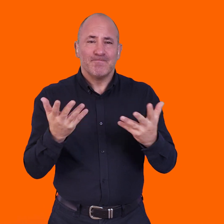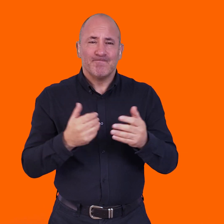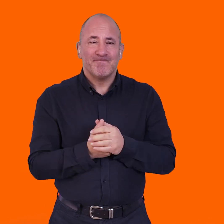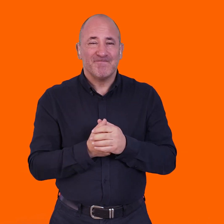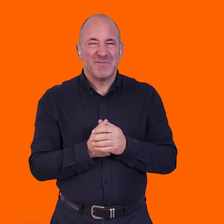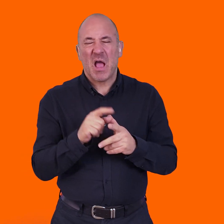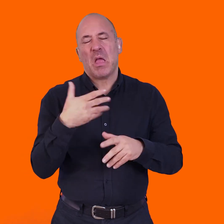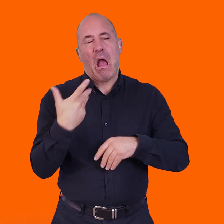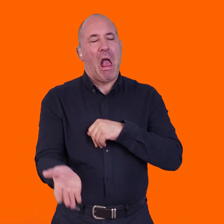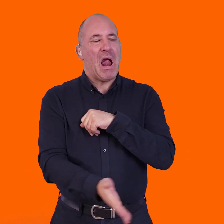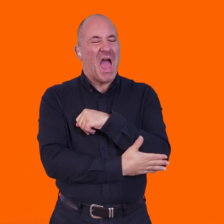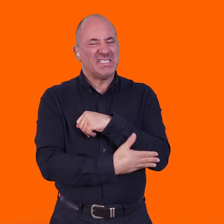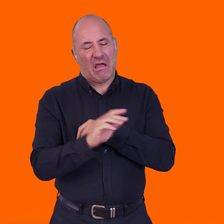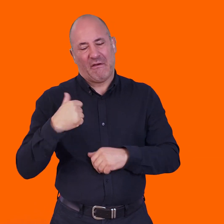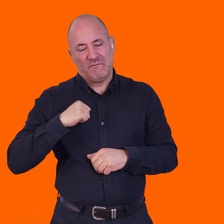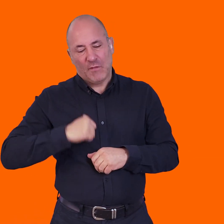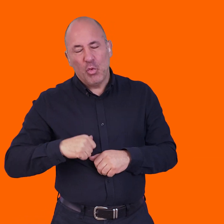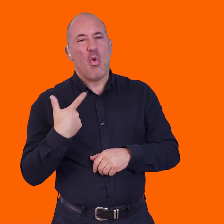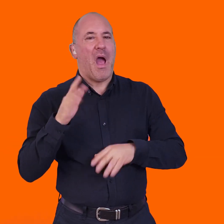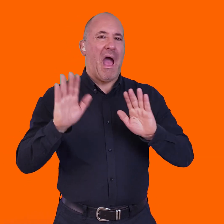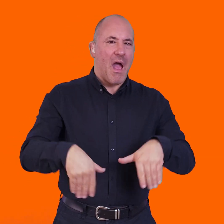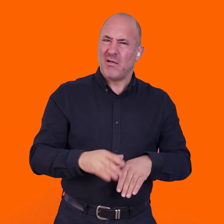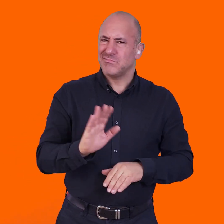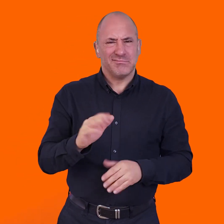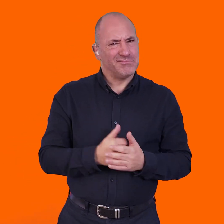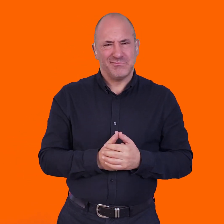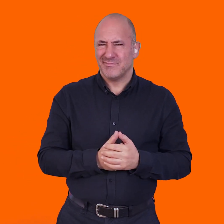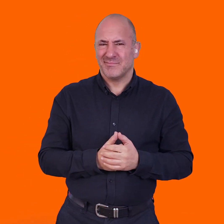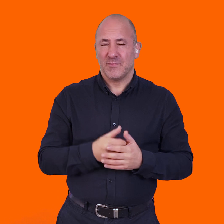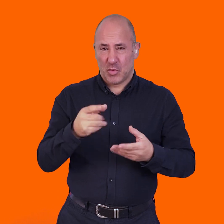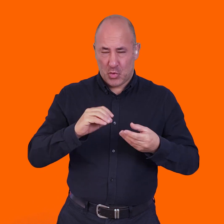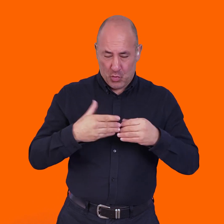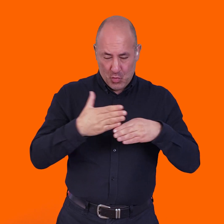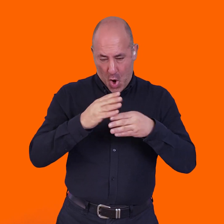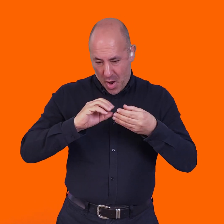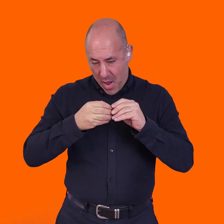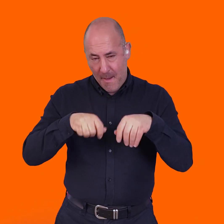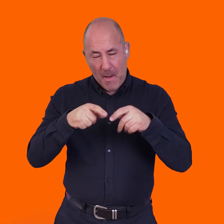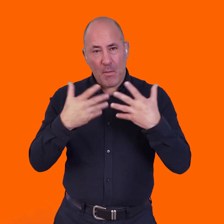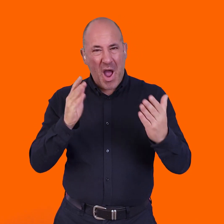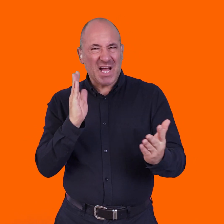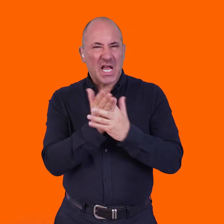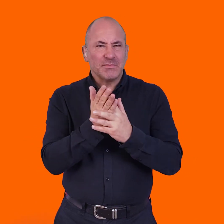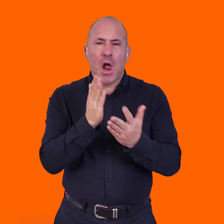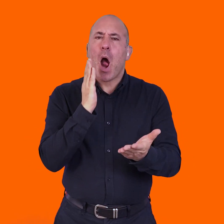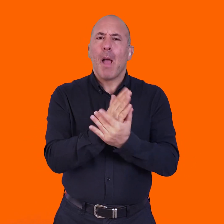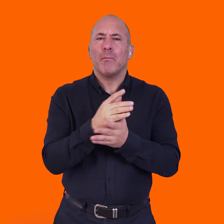think what it can't be is it can't be an excuse to be lazy. Like, making work accessible